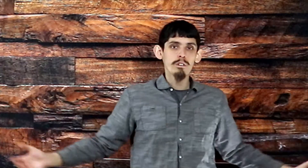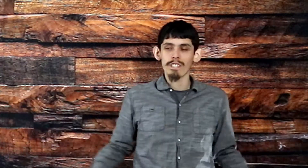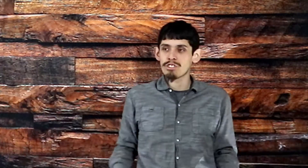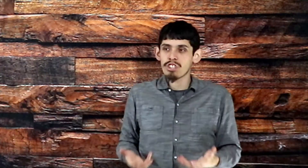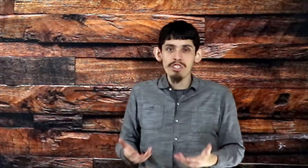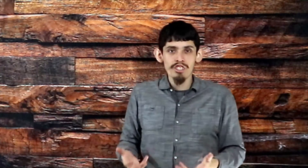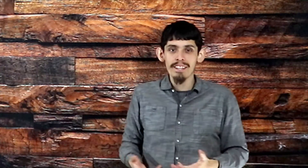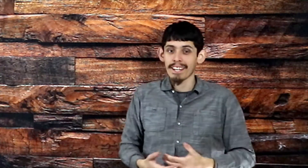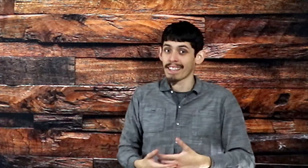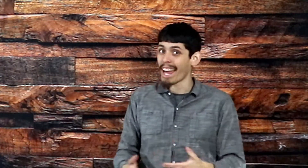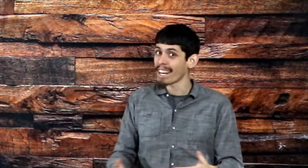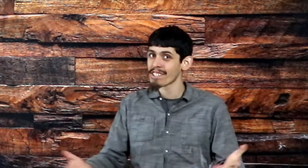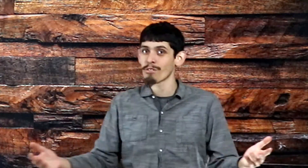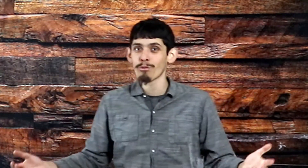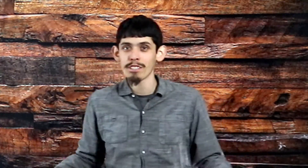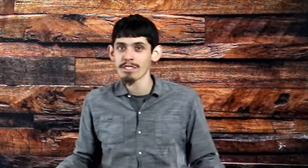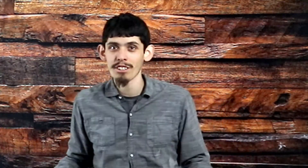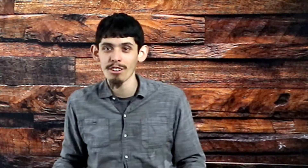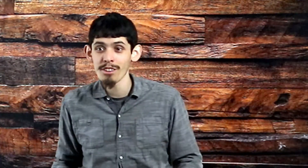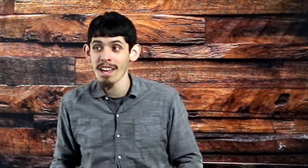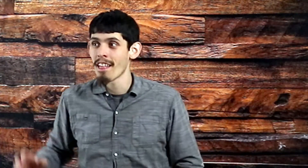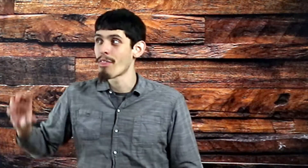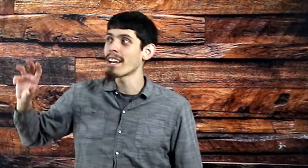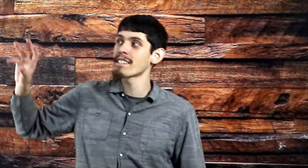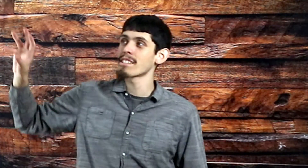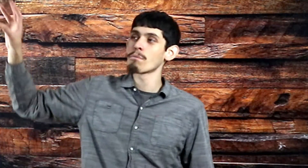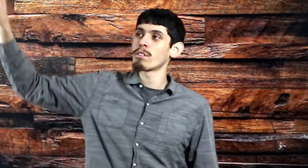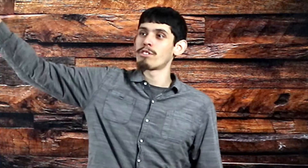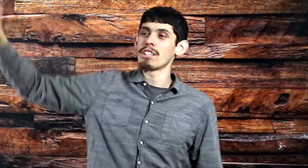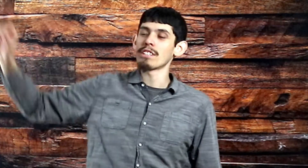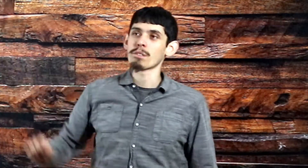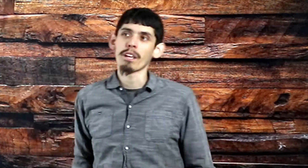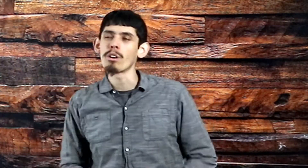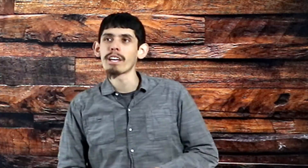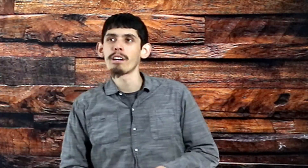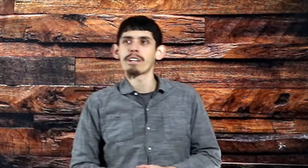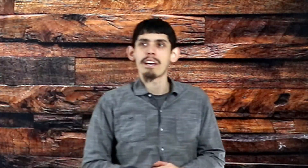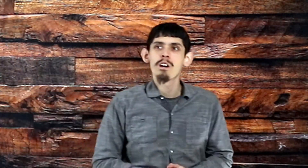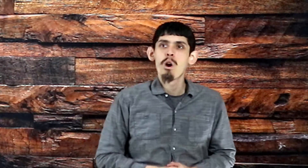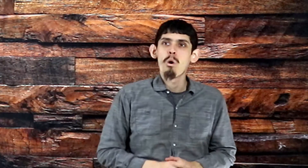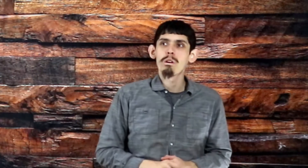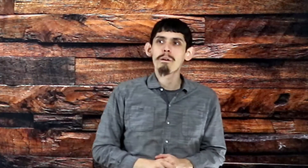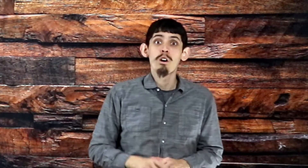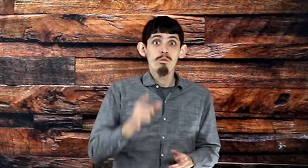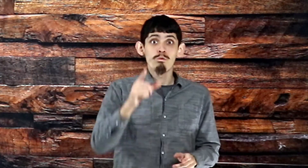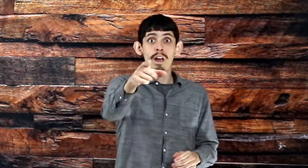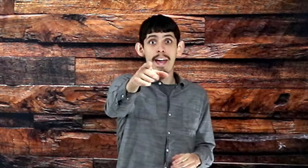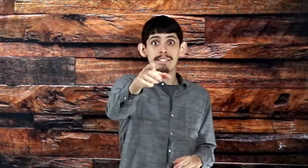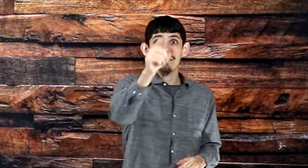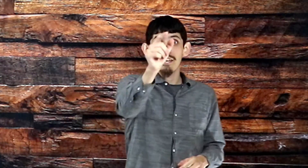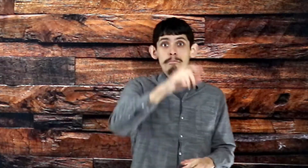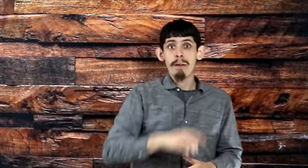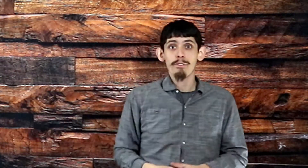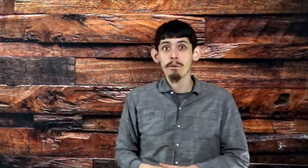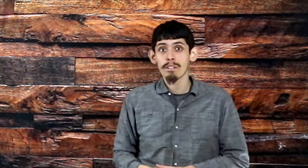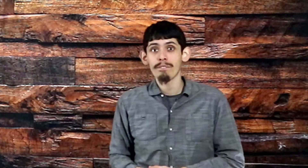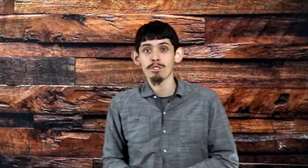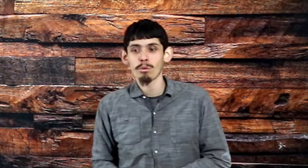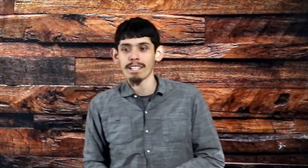and sunshine that gladdens and refreshes the earth. That is a symbol of Jesus. We're like, okay, okay. What about rest? Matthew 11.28,